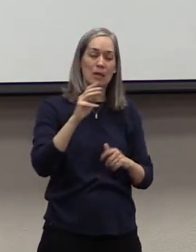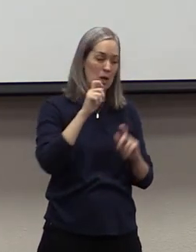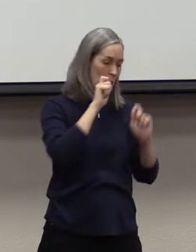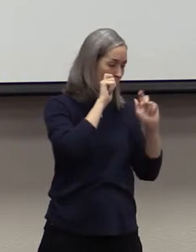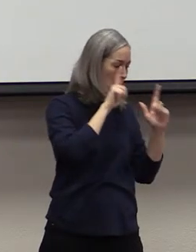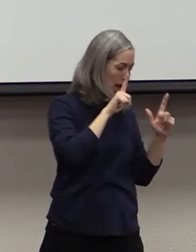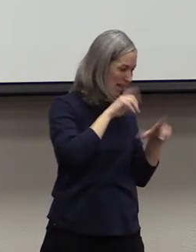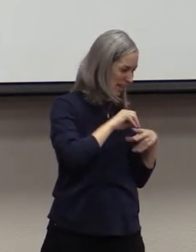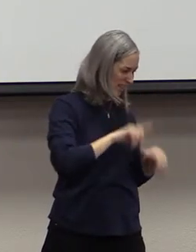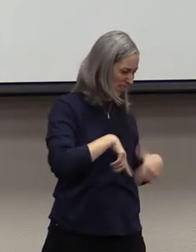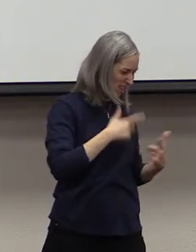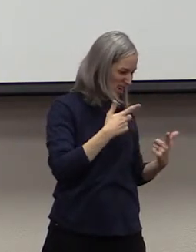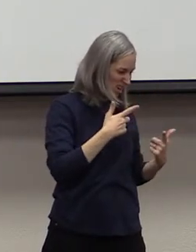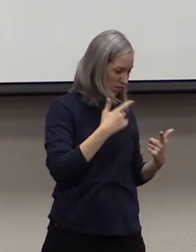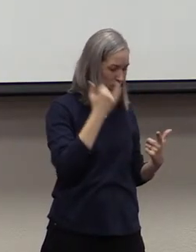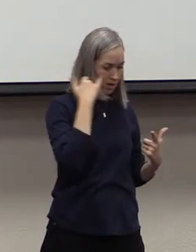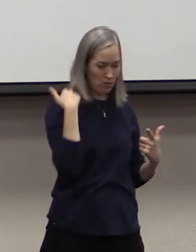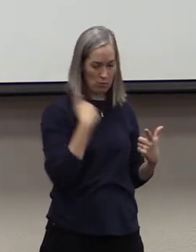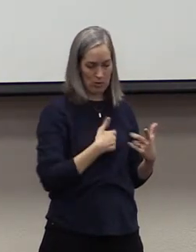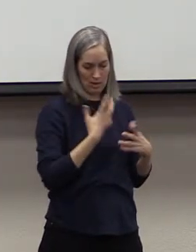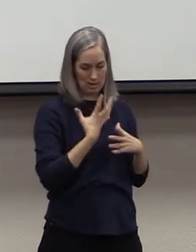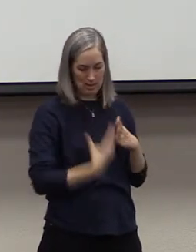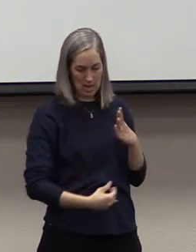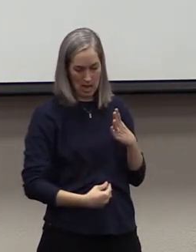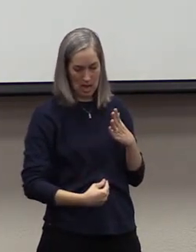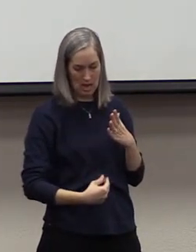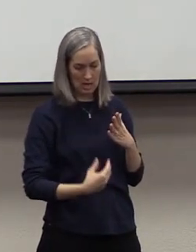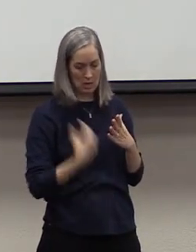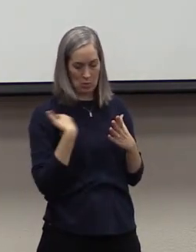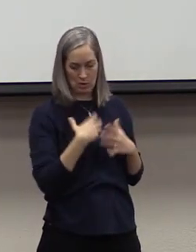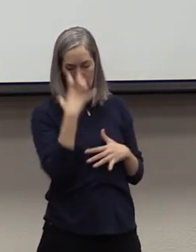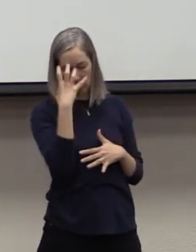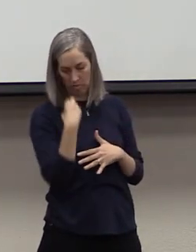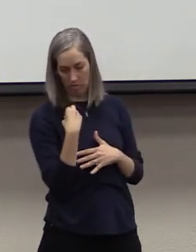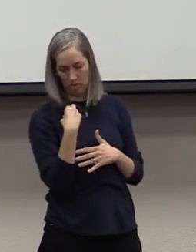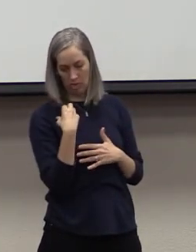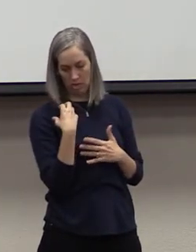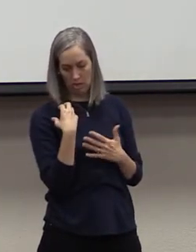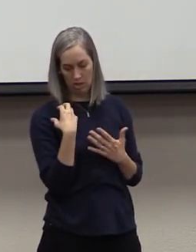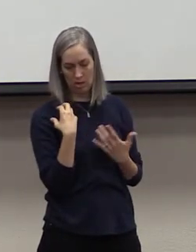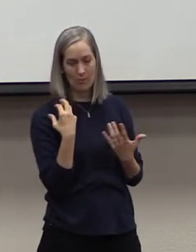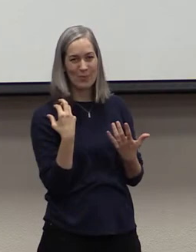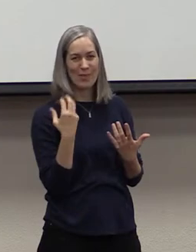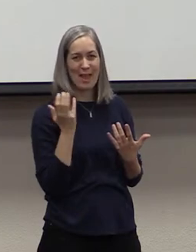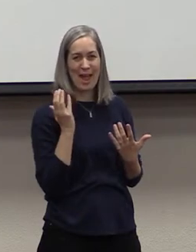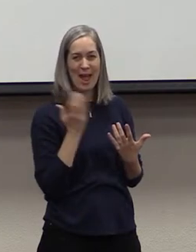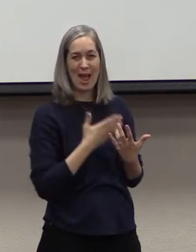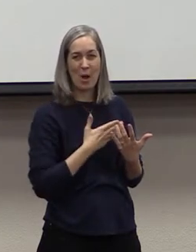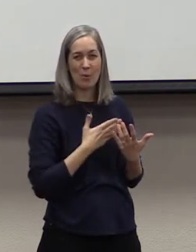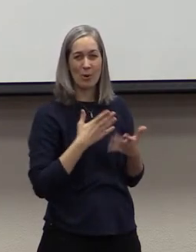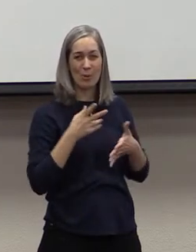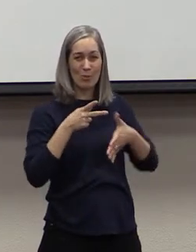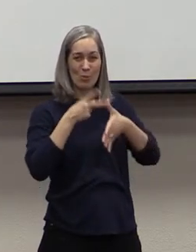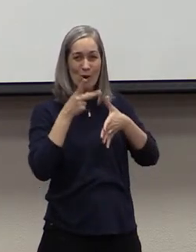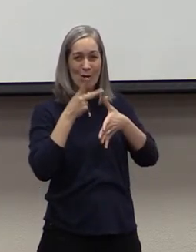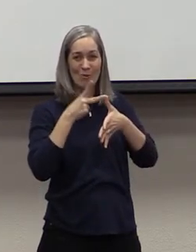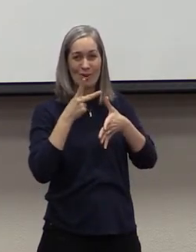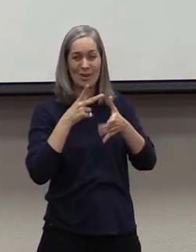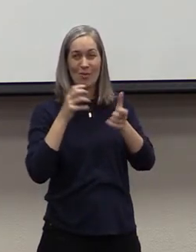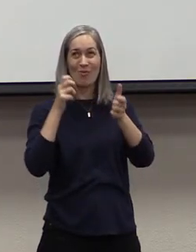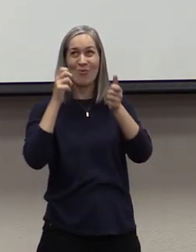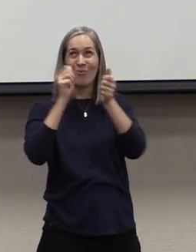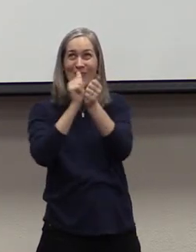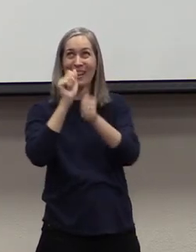awake in this life or we have passed on from this world in our sleep, our ultimate priority is to be with Him.